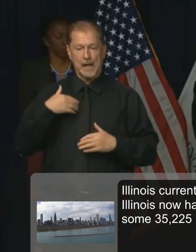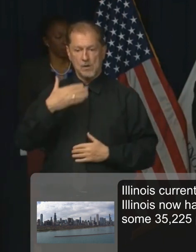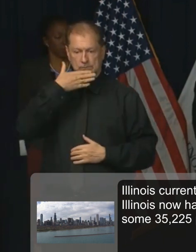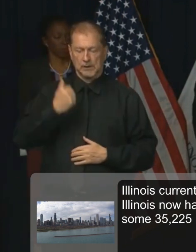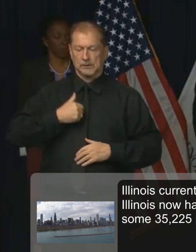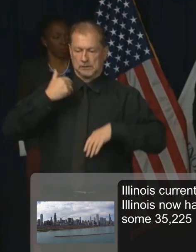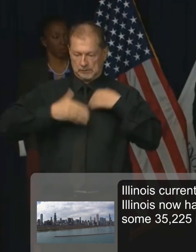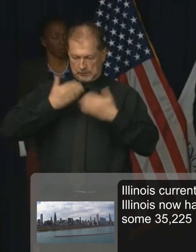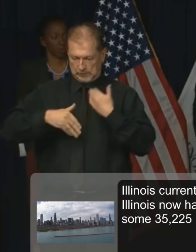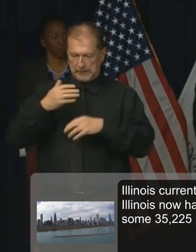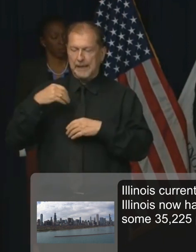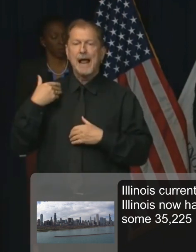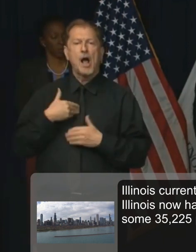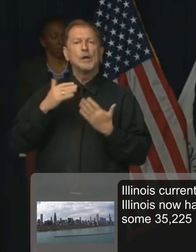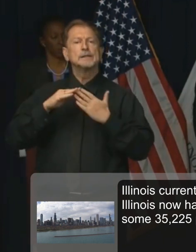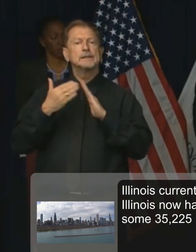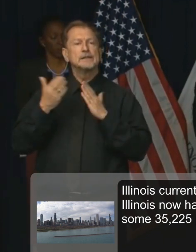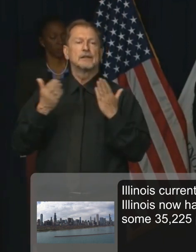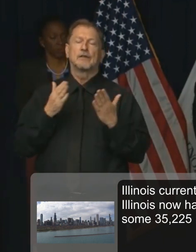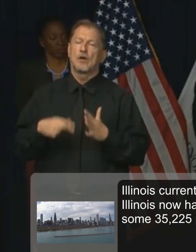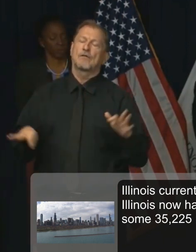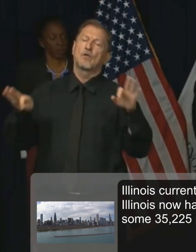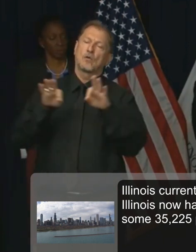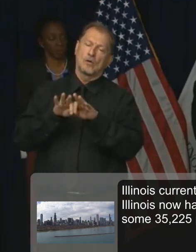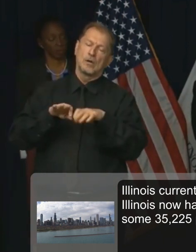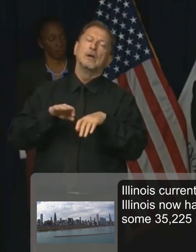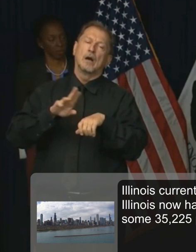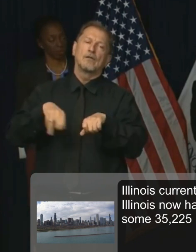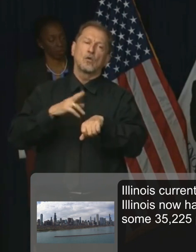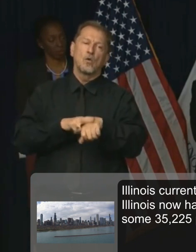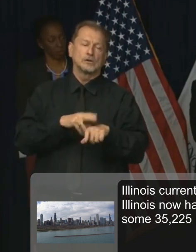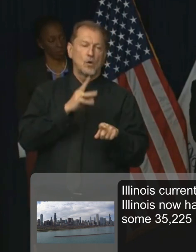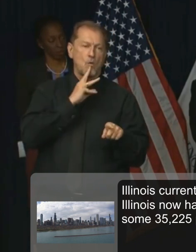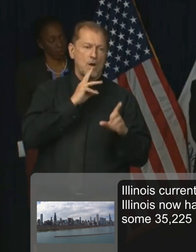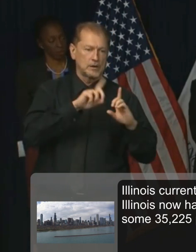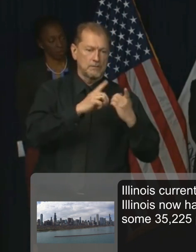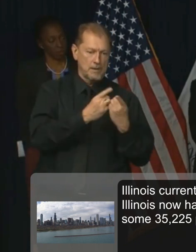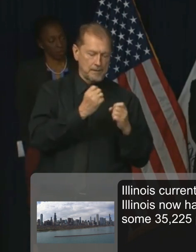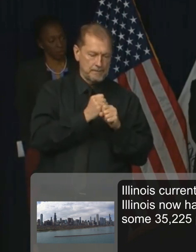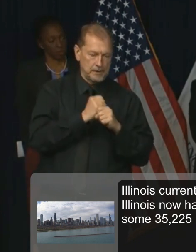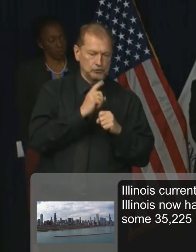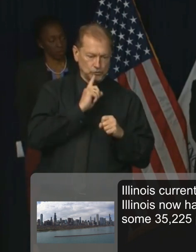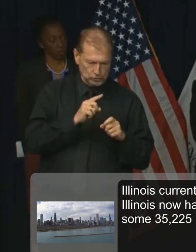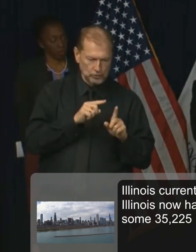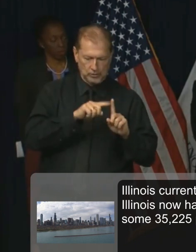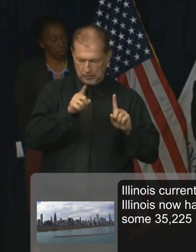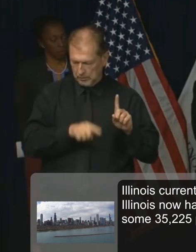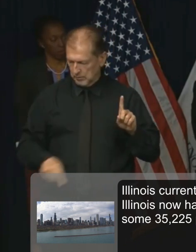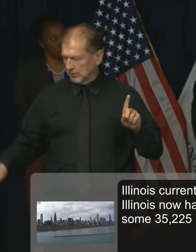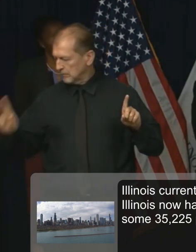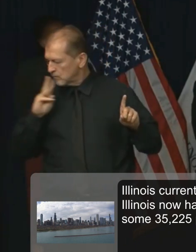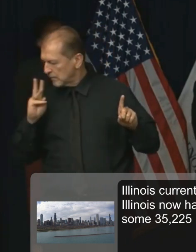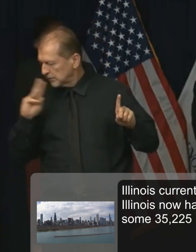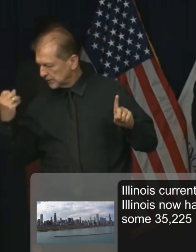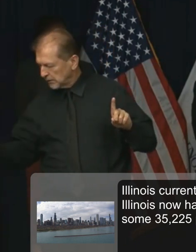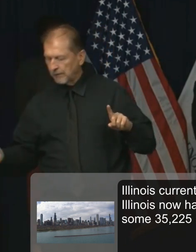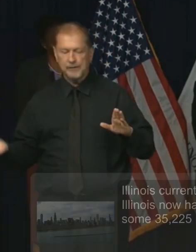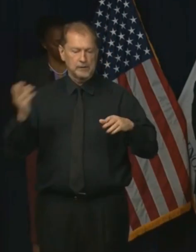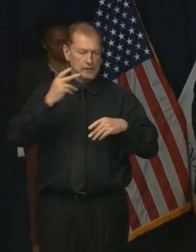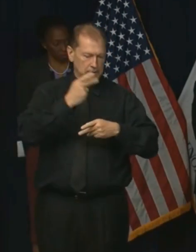at Vital City Services. Of course, the Water Department being among them to make sure that we are very responsive